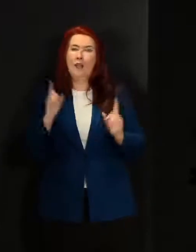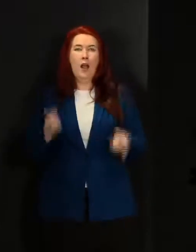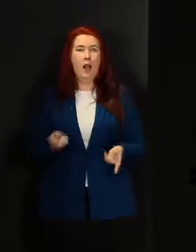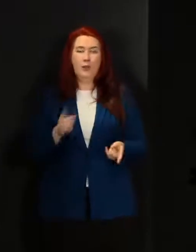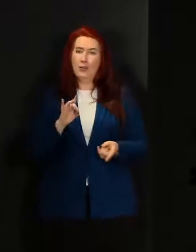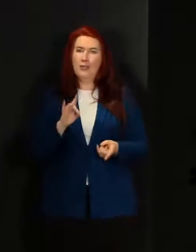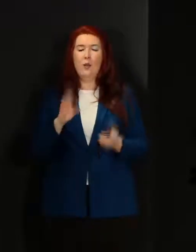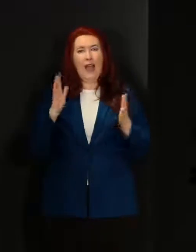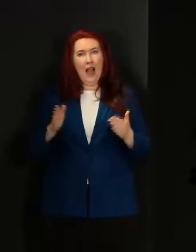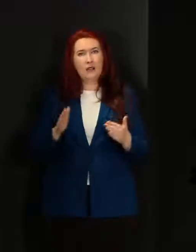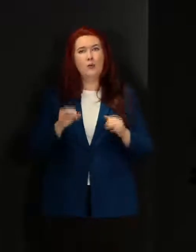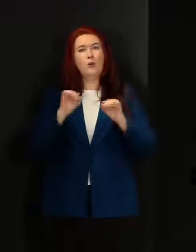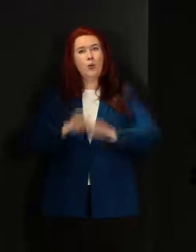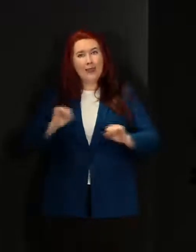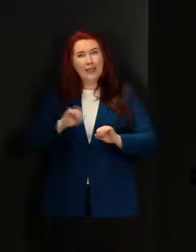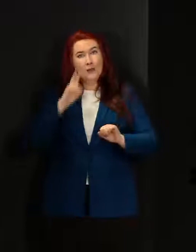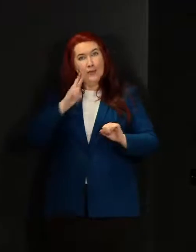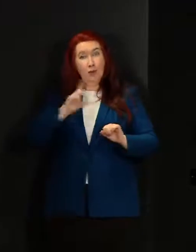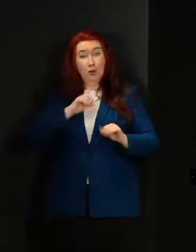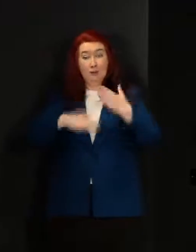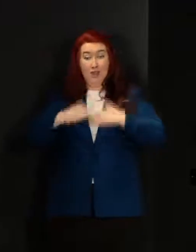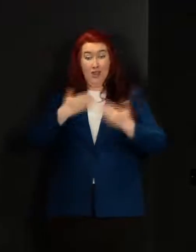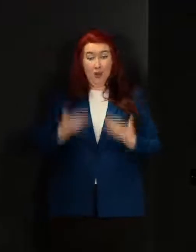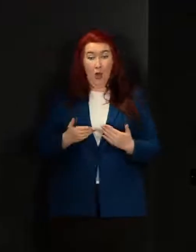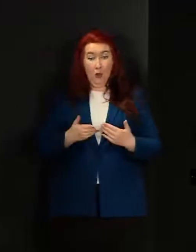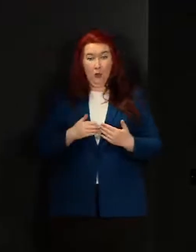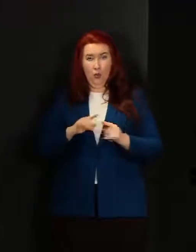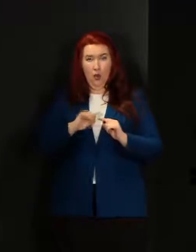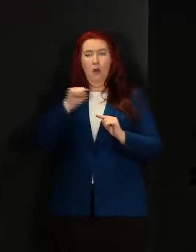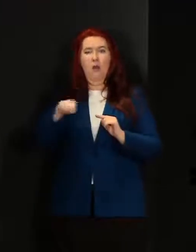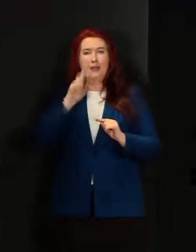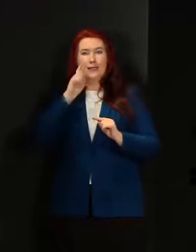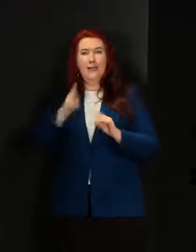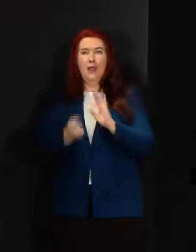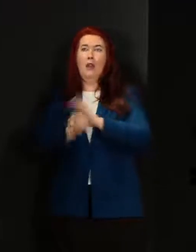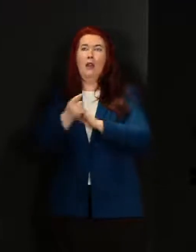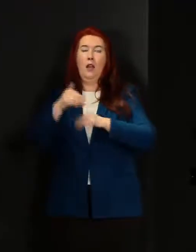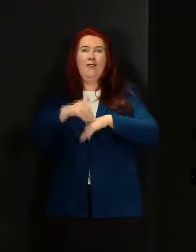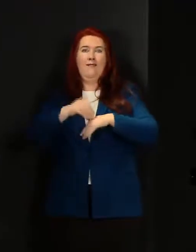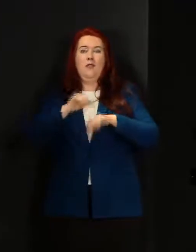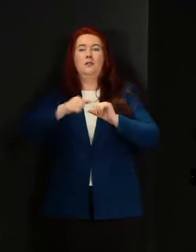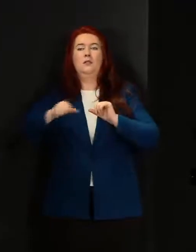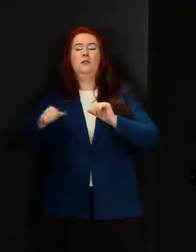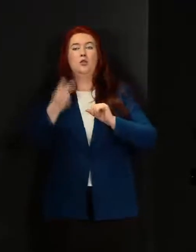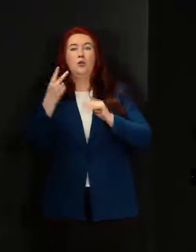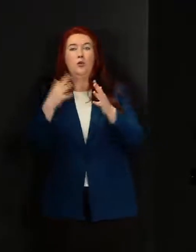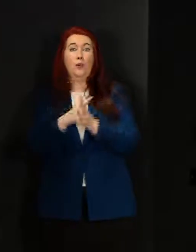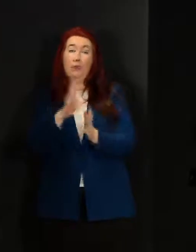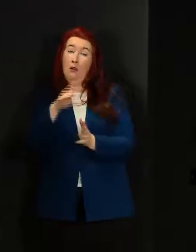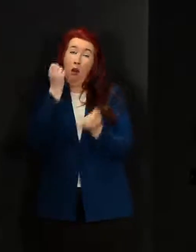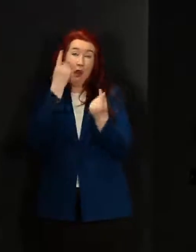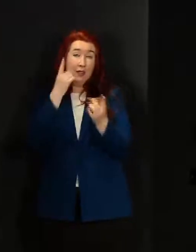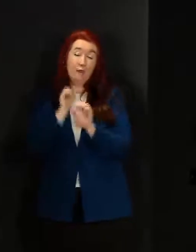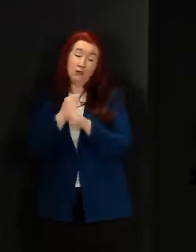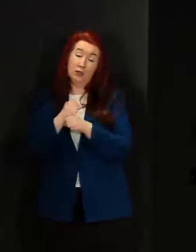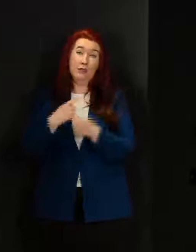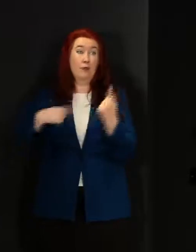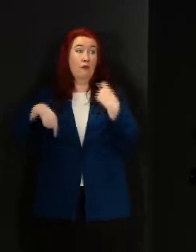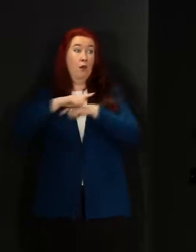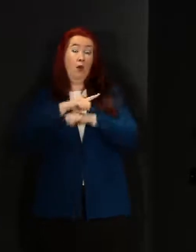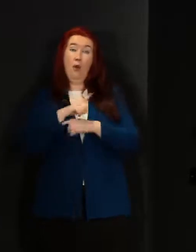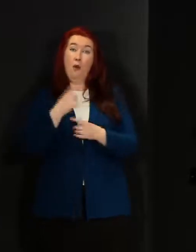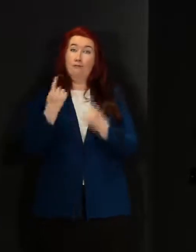we have to wait and that's really frustrating for us for the politicians and for the public I completely understand that